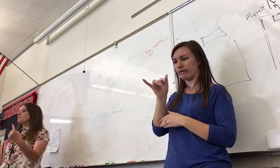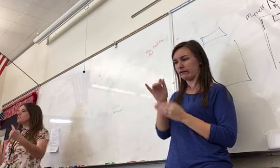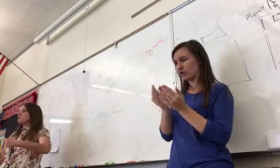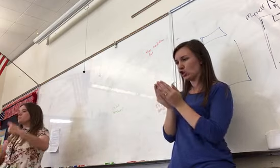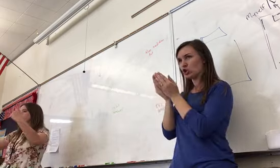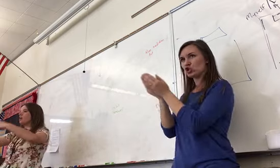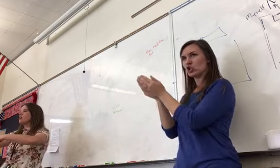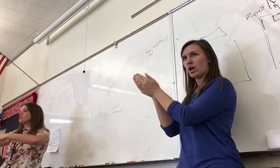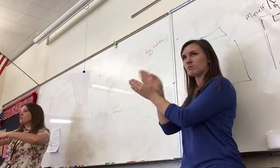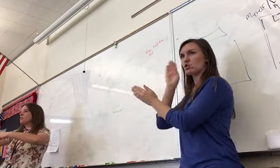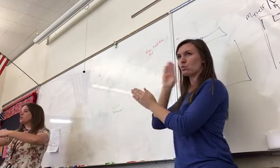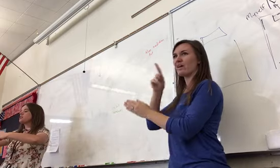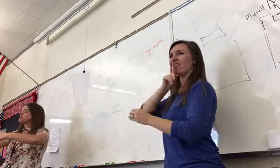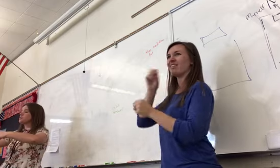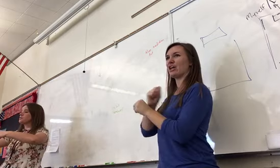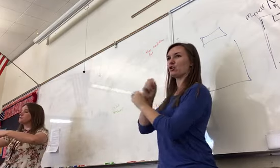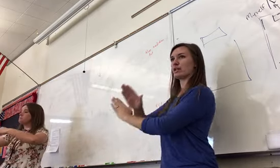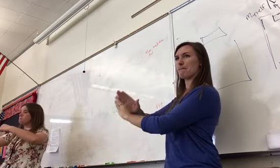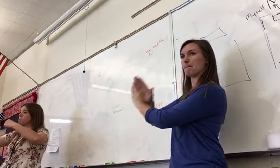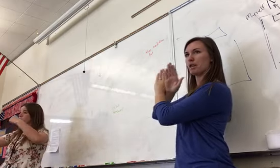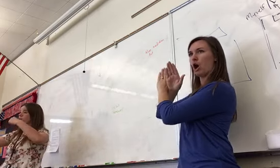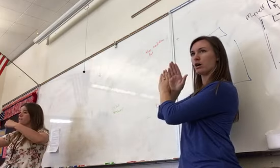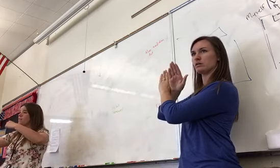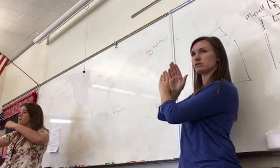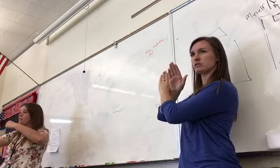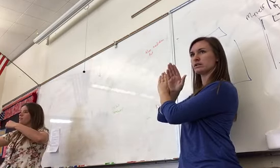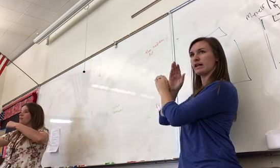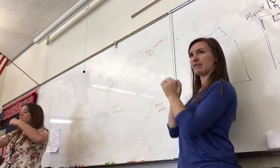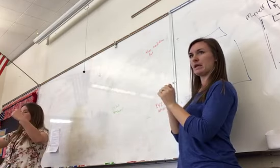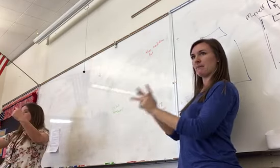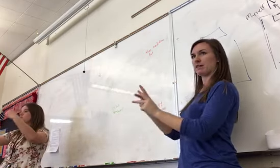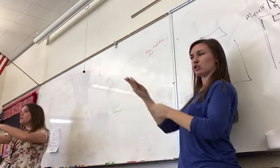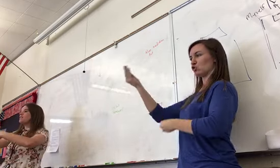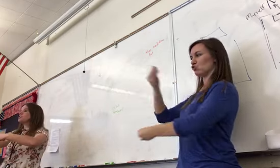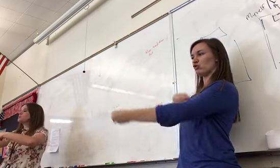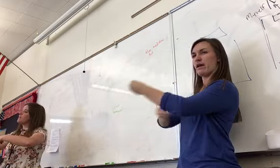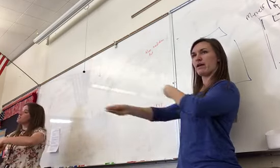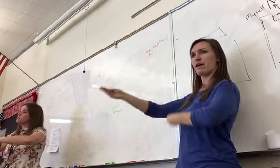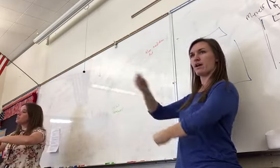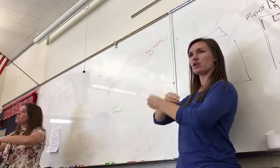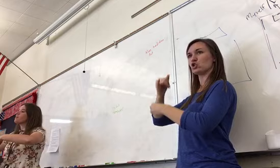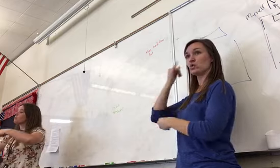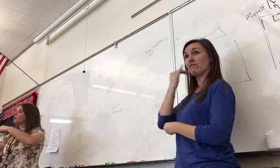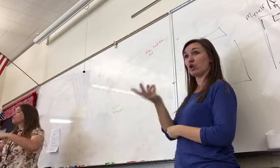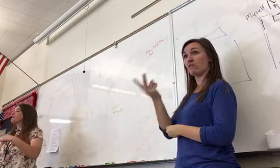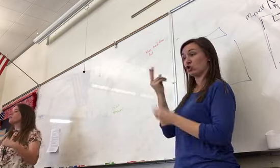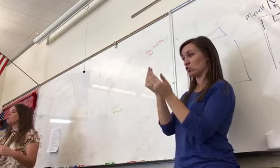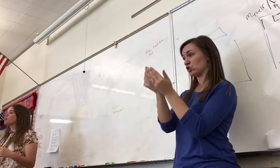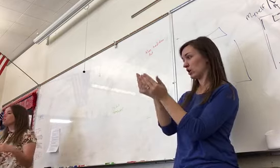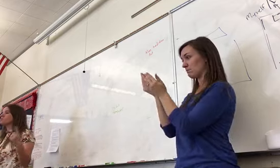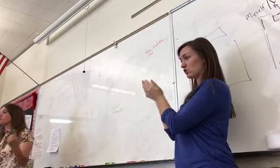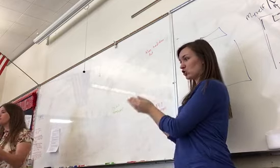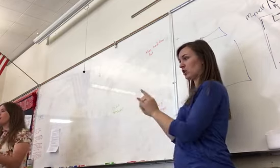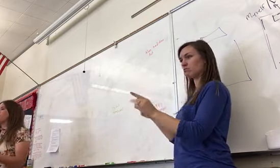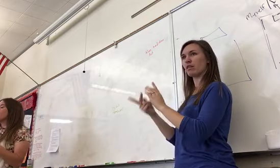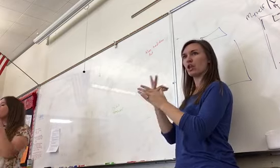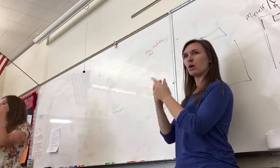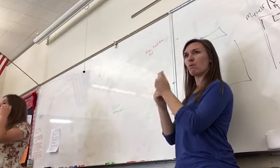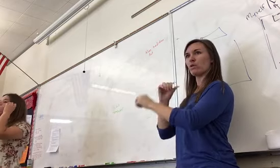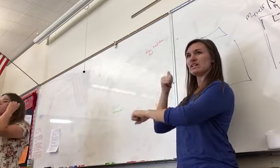ones that are going to block your countries from trading. And if you have two Navy ships right next to each other that are both creating embargoes, they're going to fight. But this